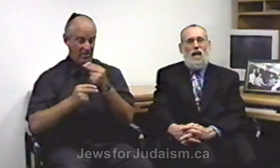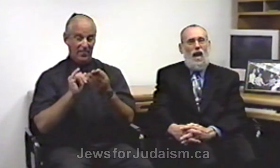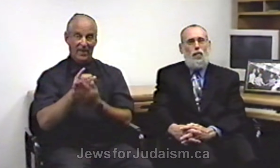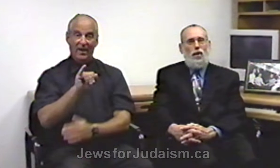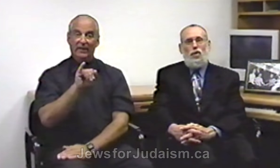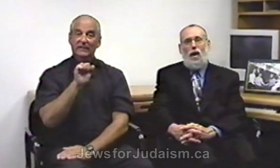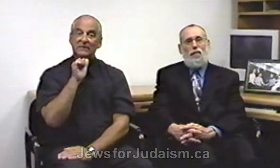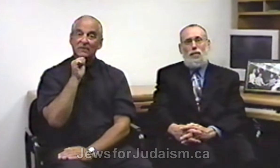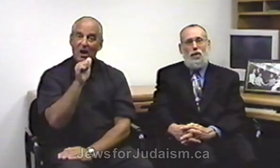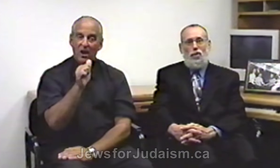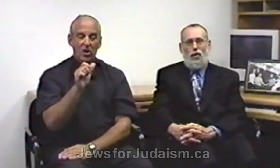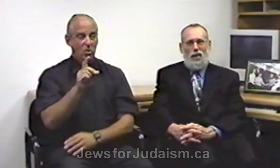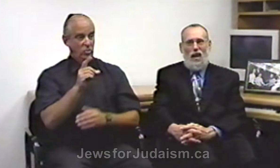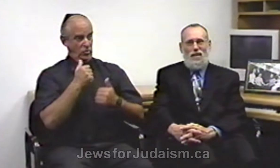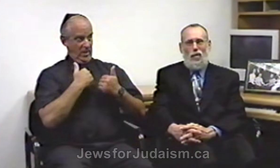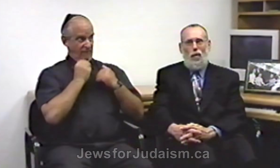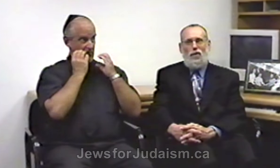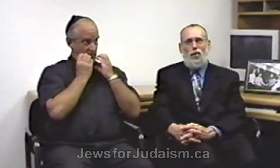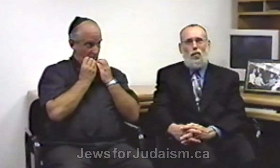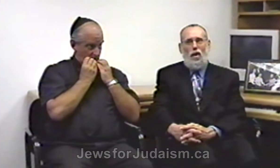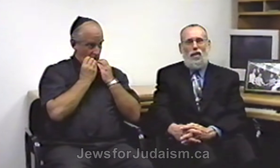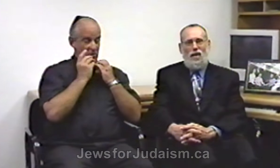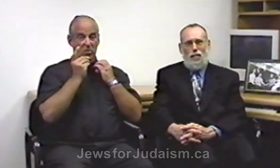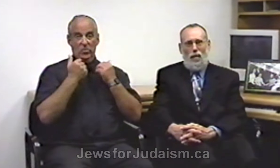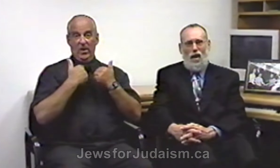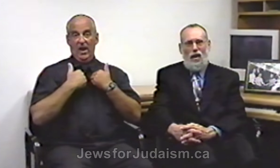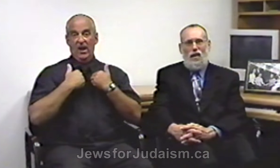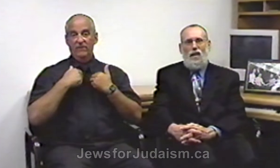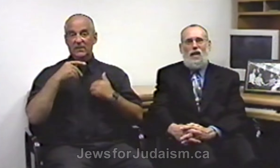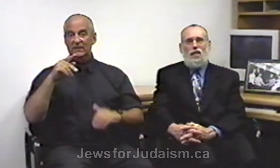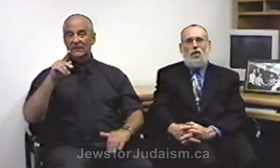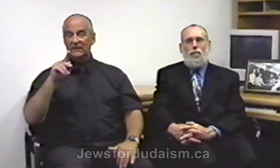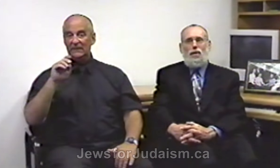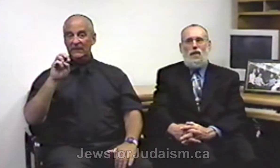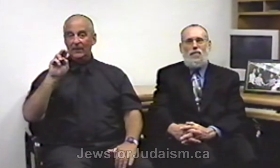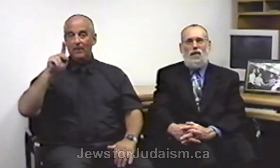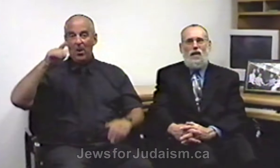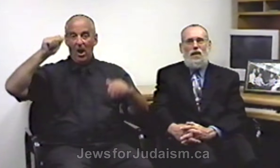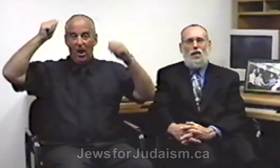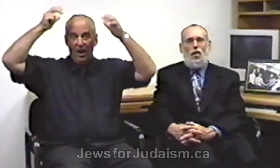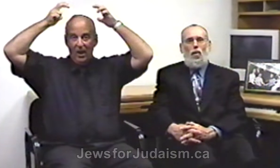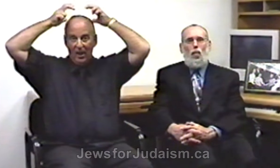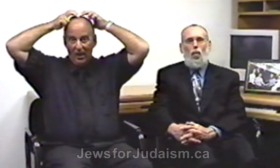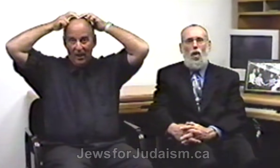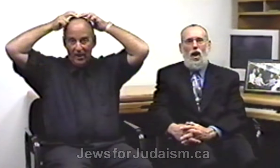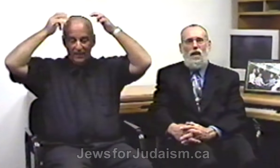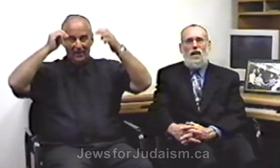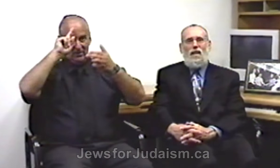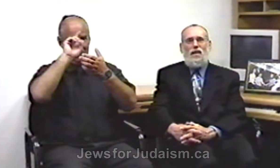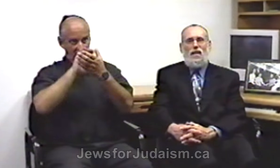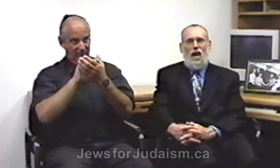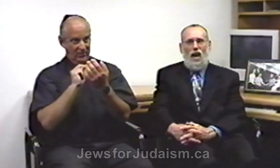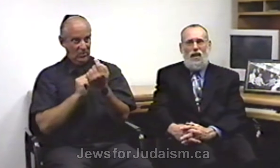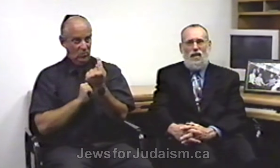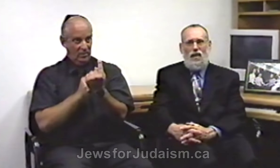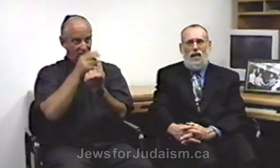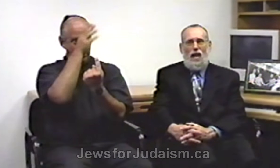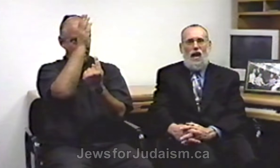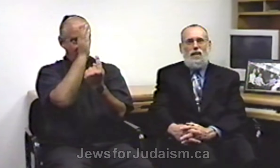not whether you have a beard or not, or whether you wear a kippah. It's our belief in one God and